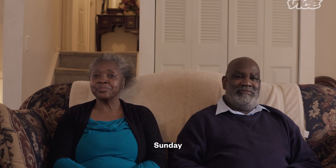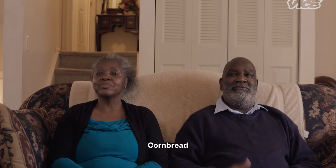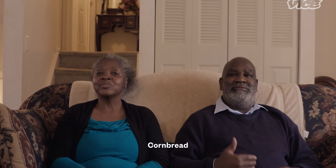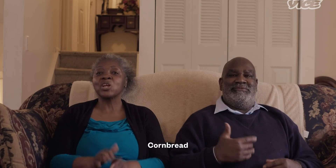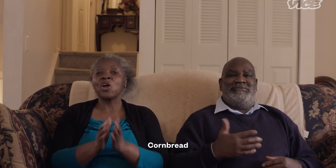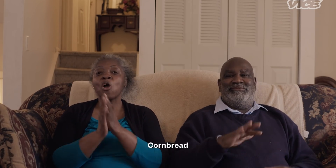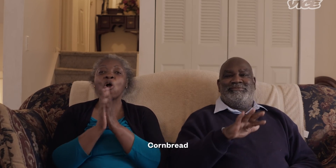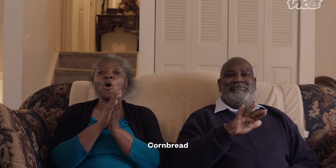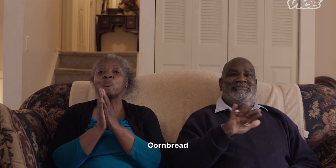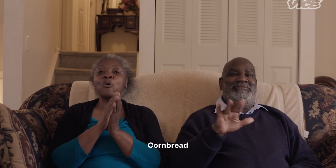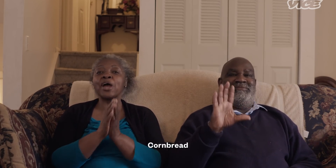And